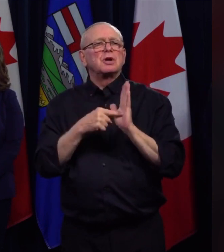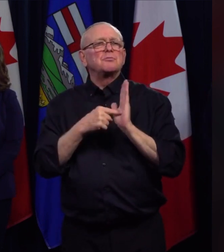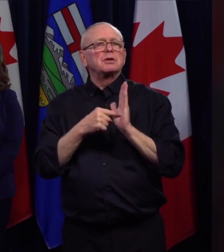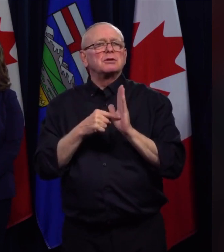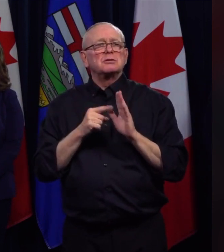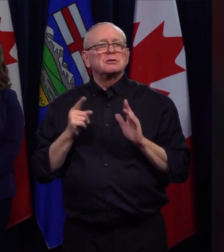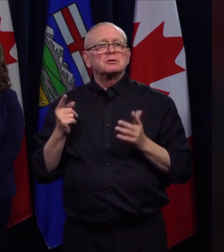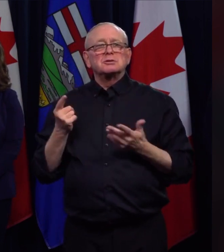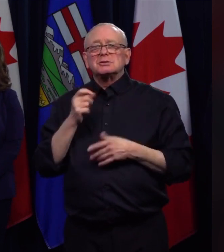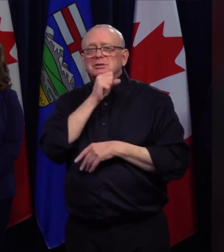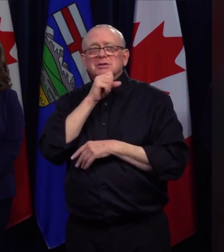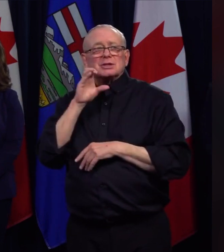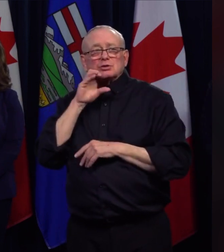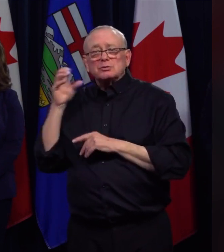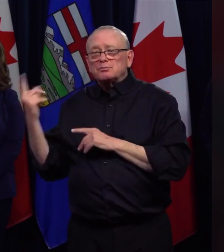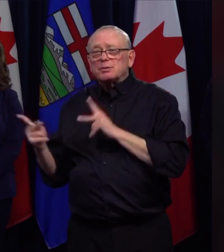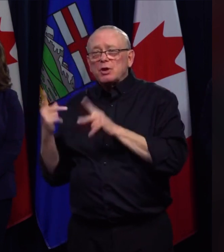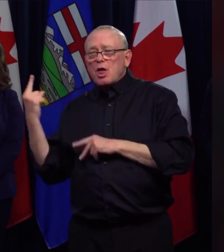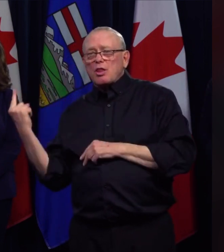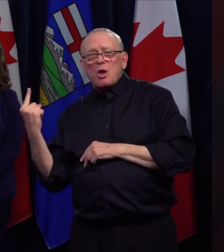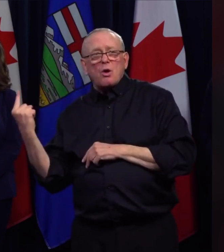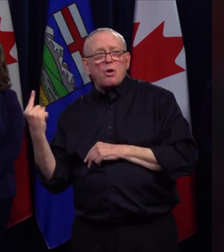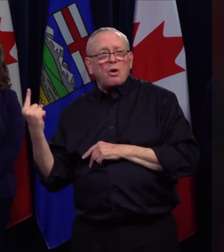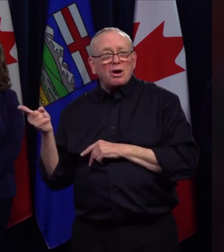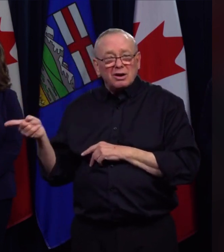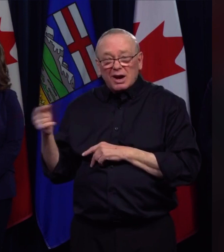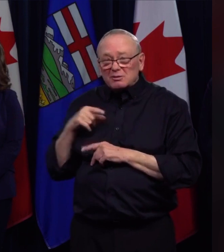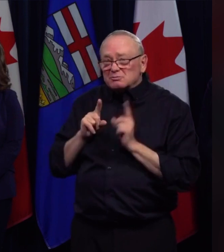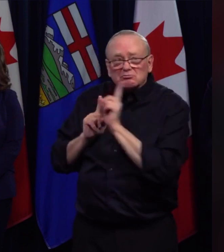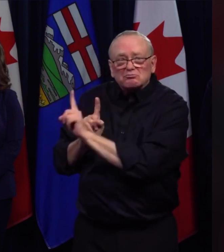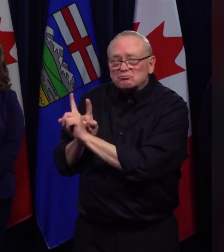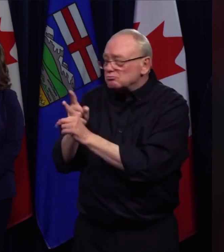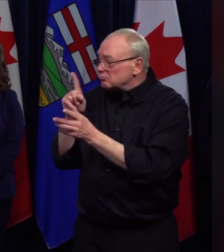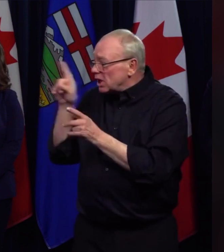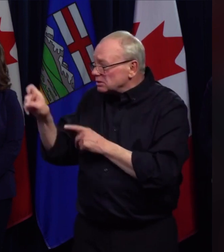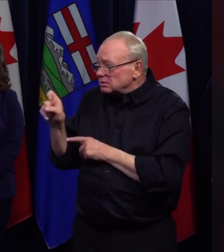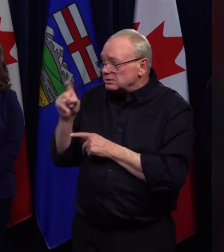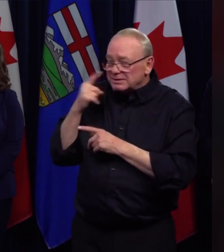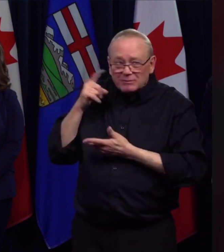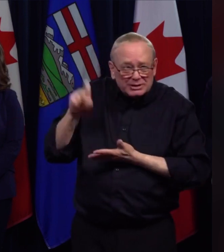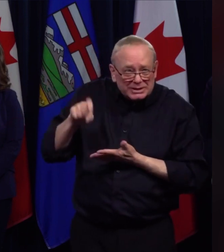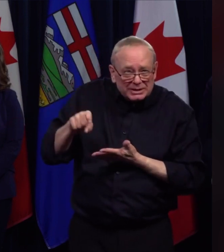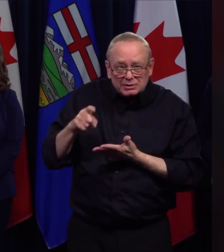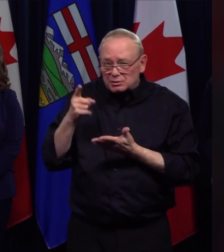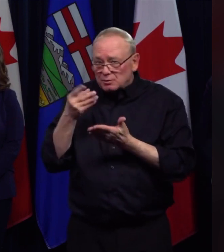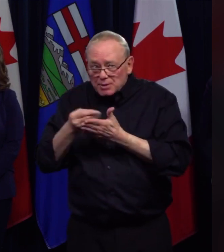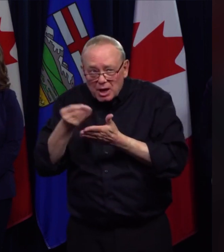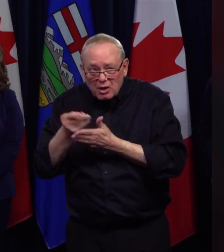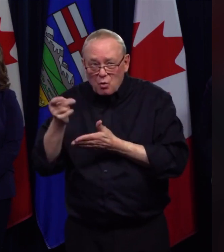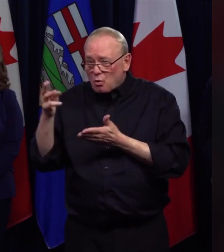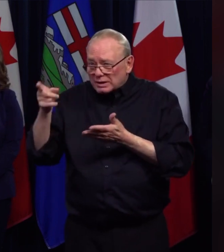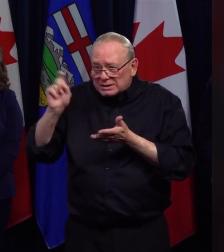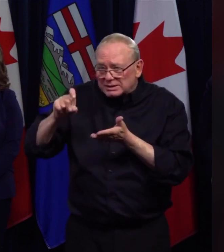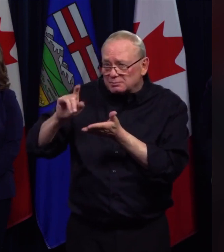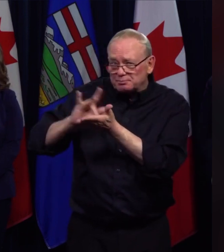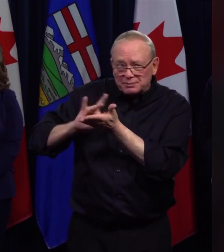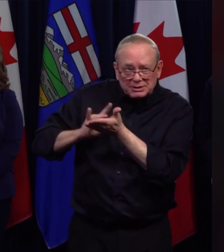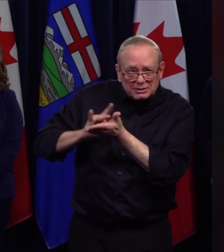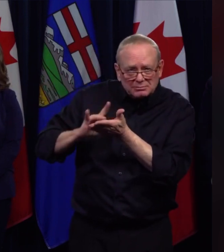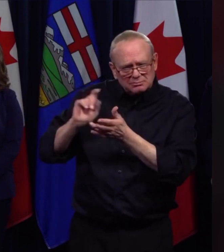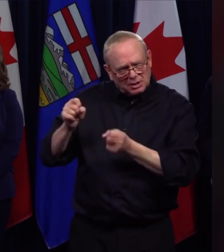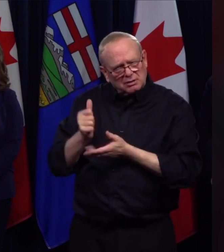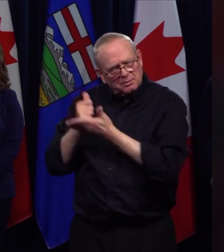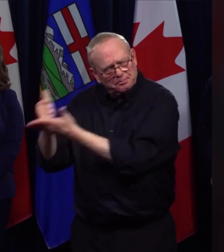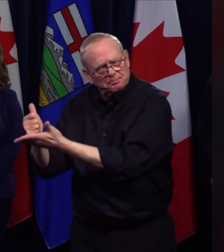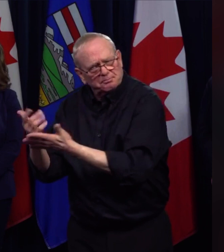groceries or pharmaceuticals. By being kind to people in the grocery store. By looking